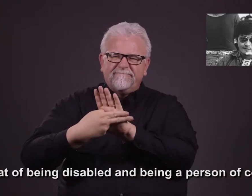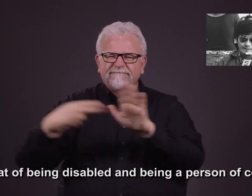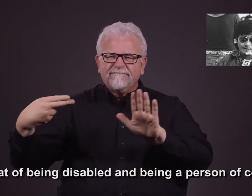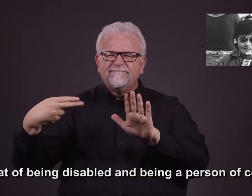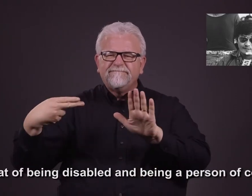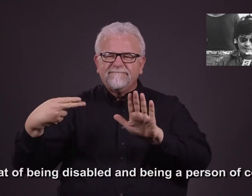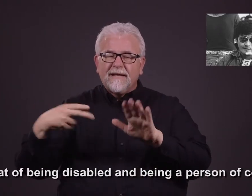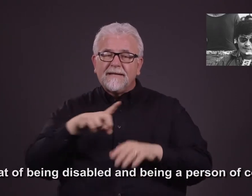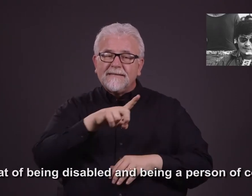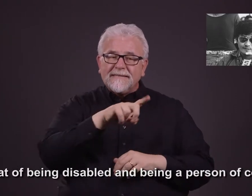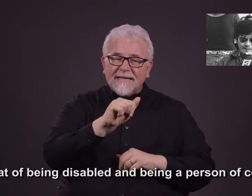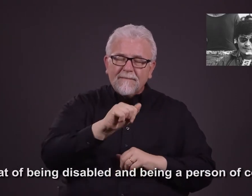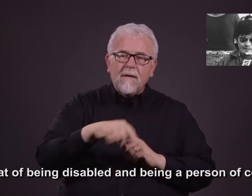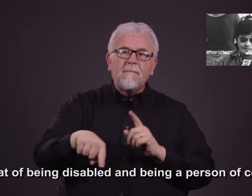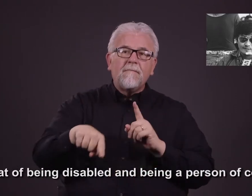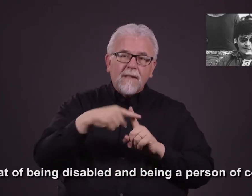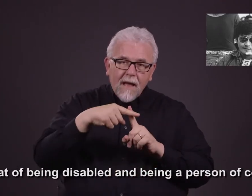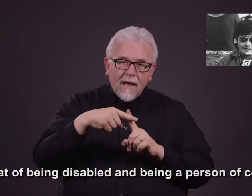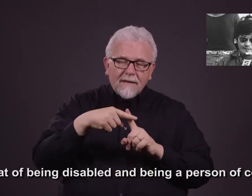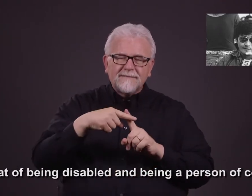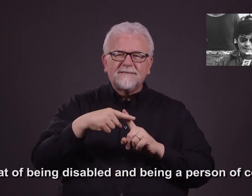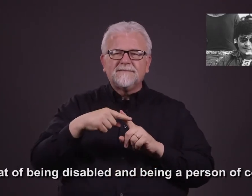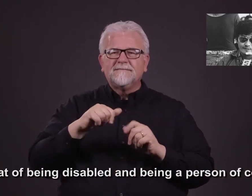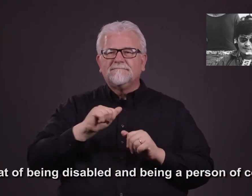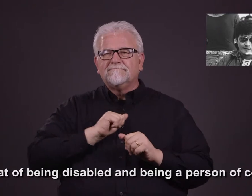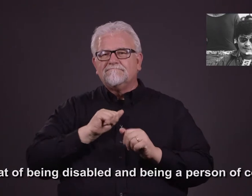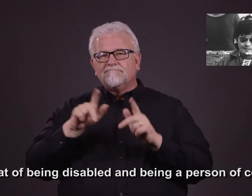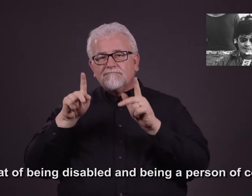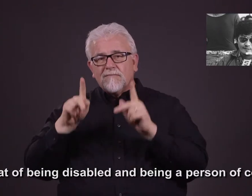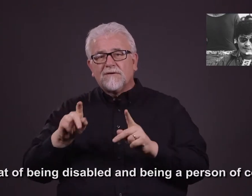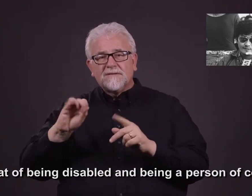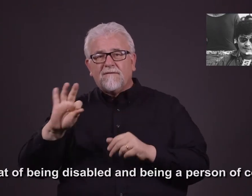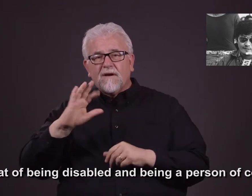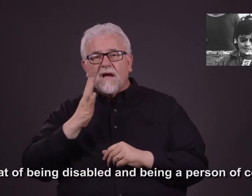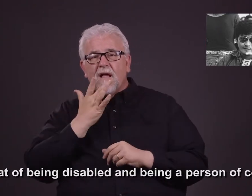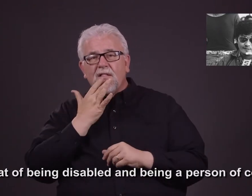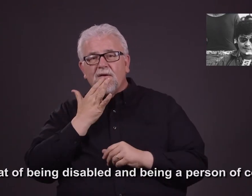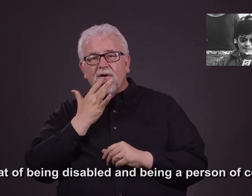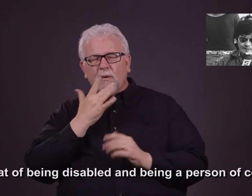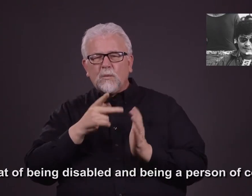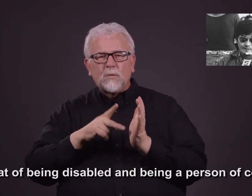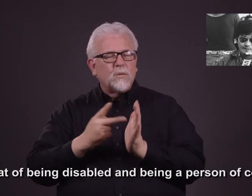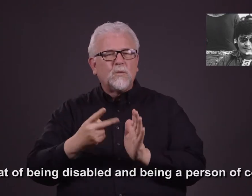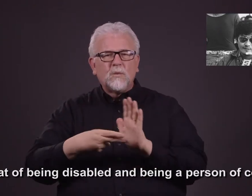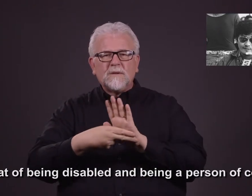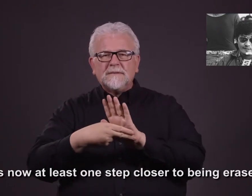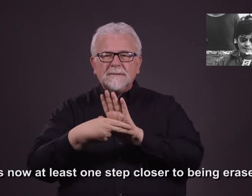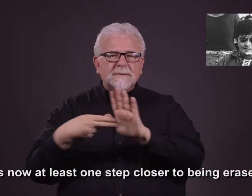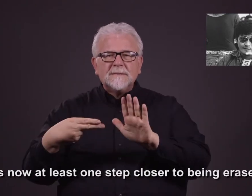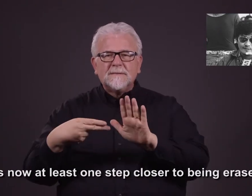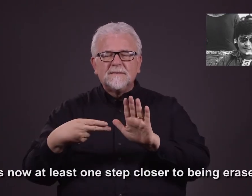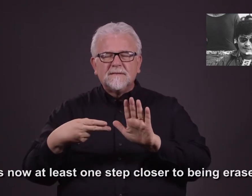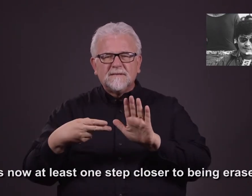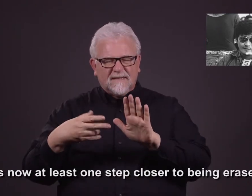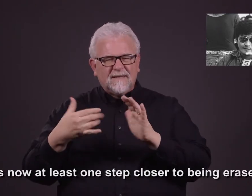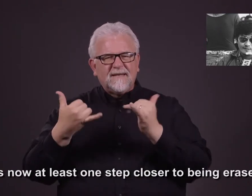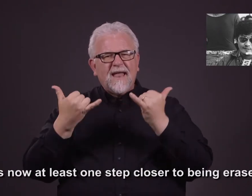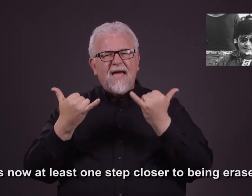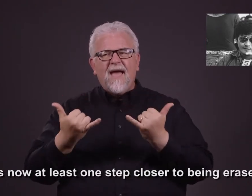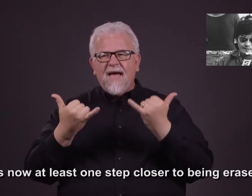disabled and being a person of color is now at